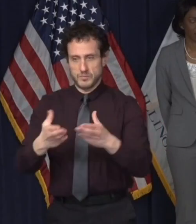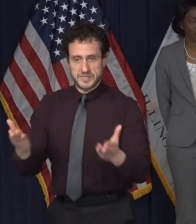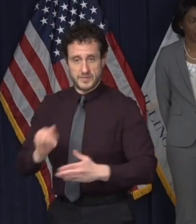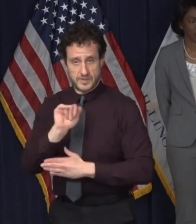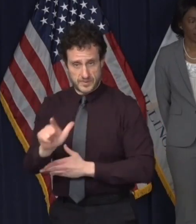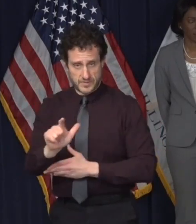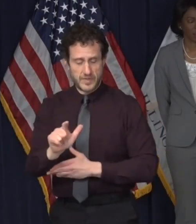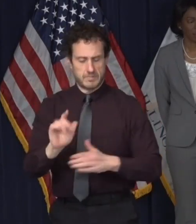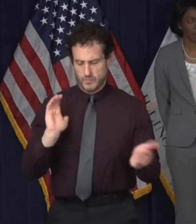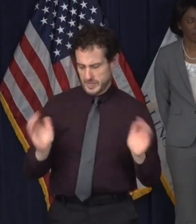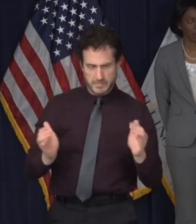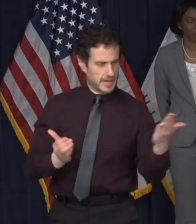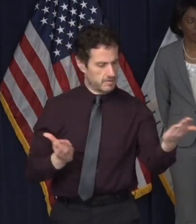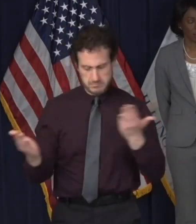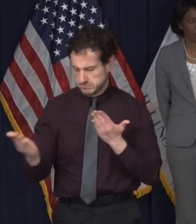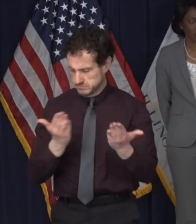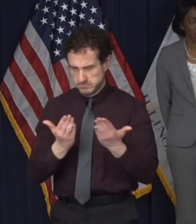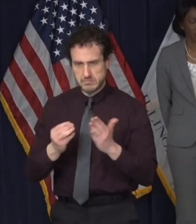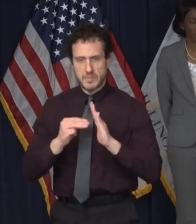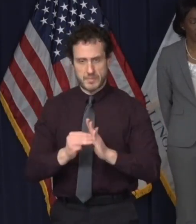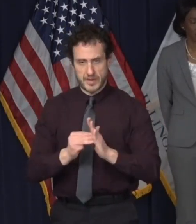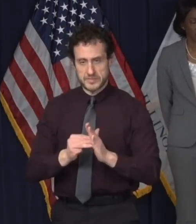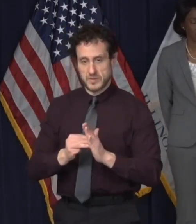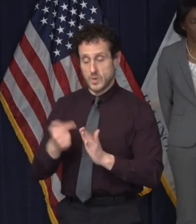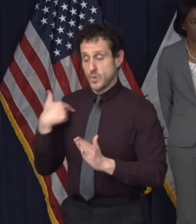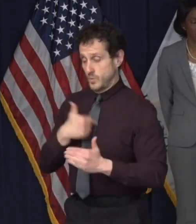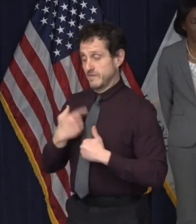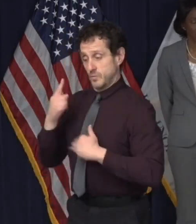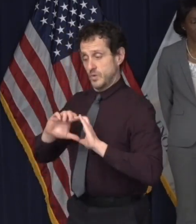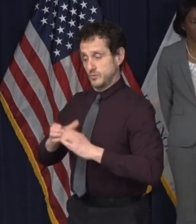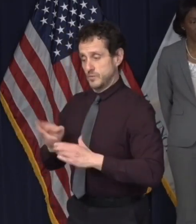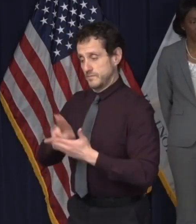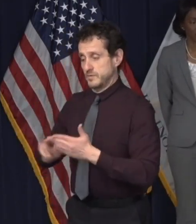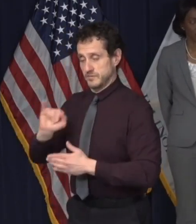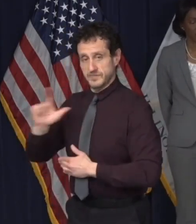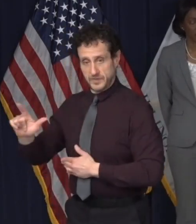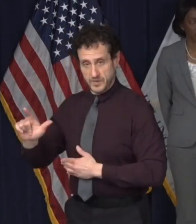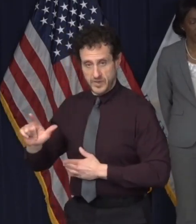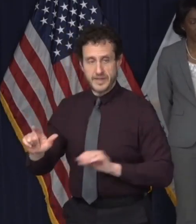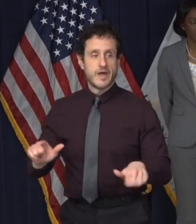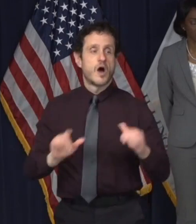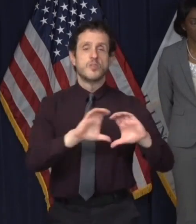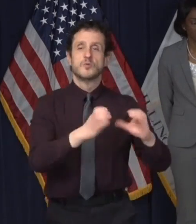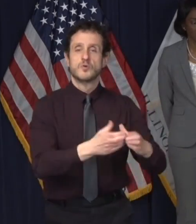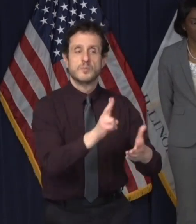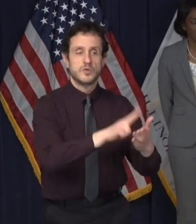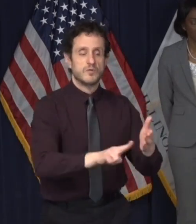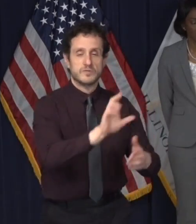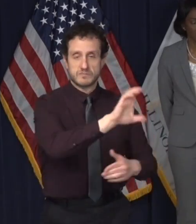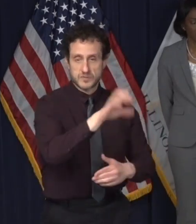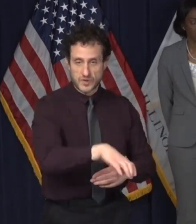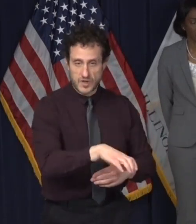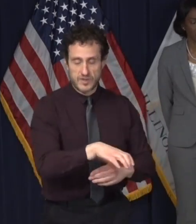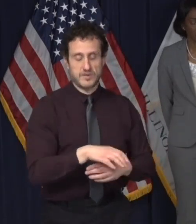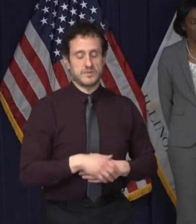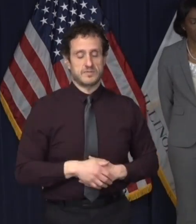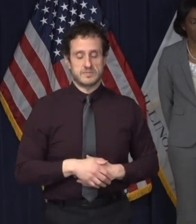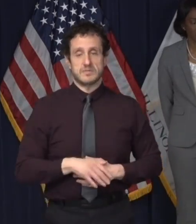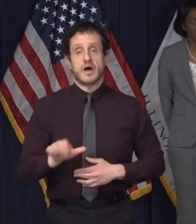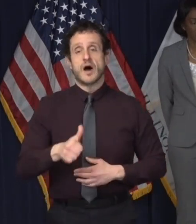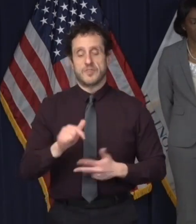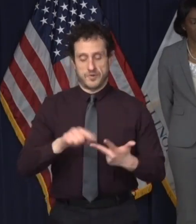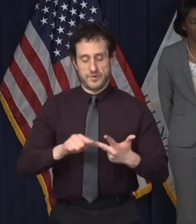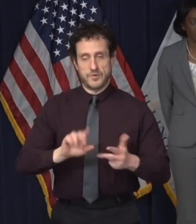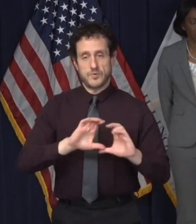In addition to our group from the University of Illinois, there is one from the University of Chicago, headed by Professor Ceri Coby, and